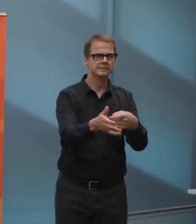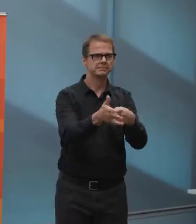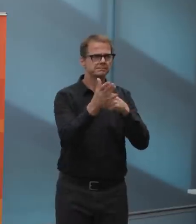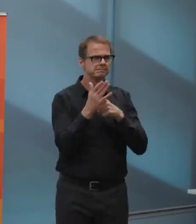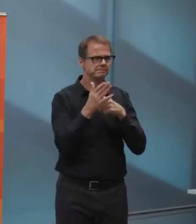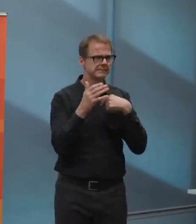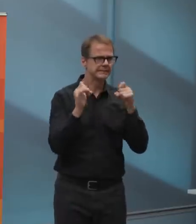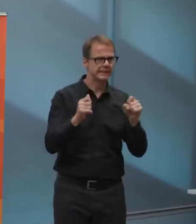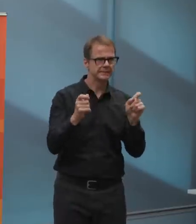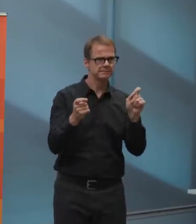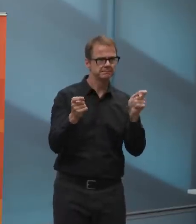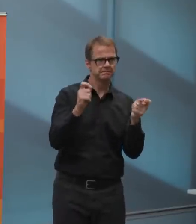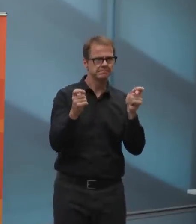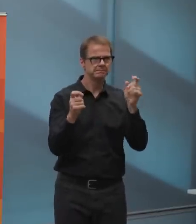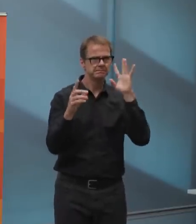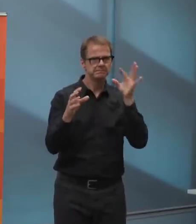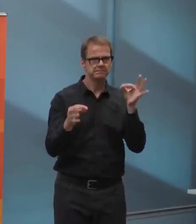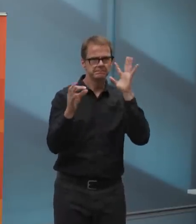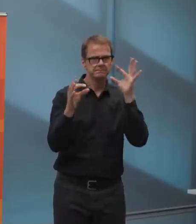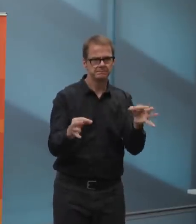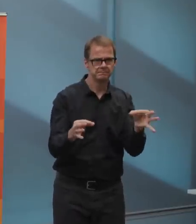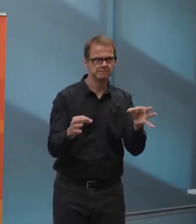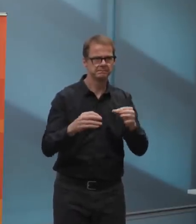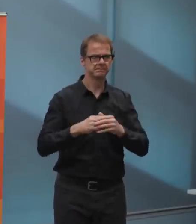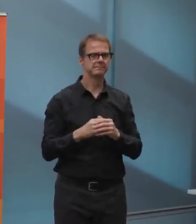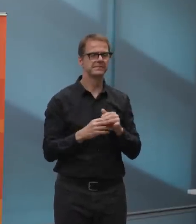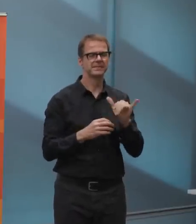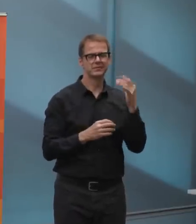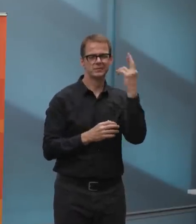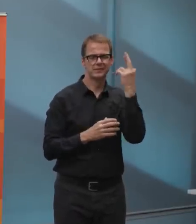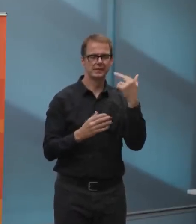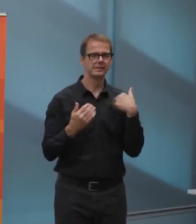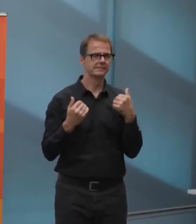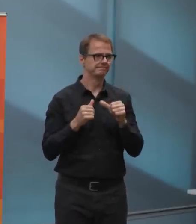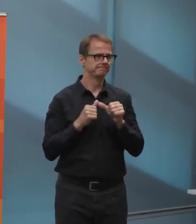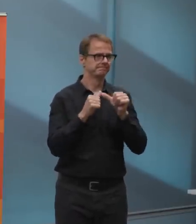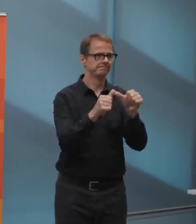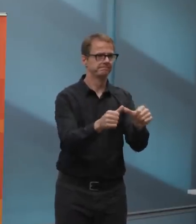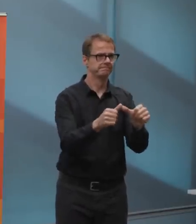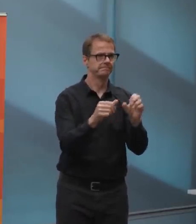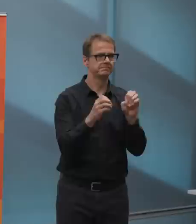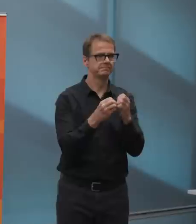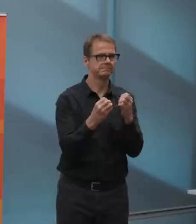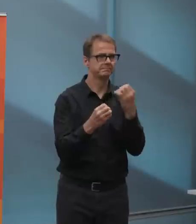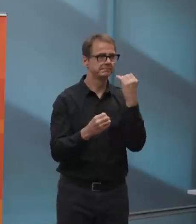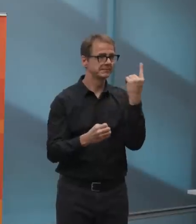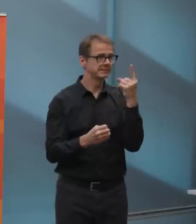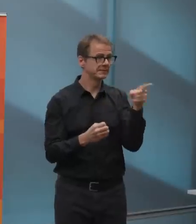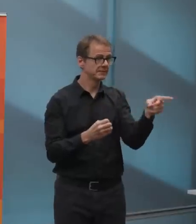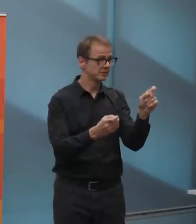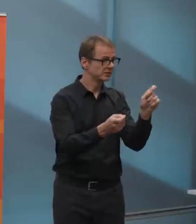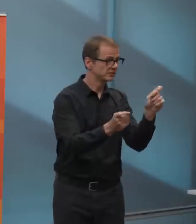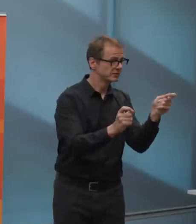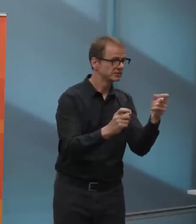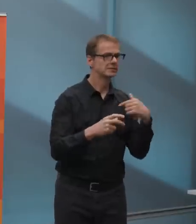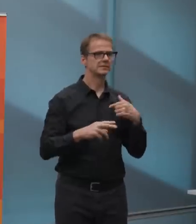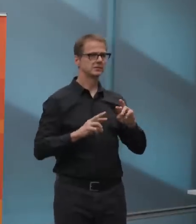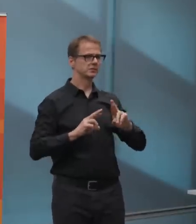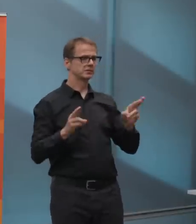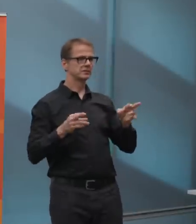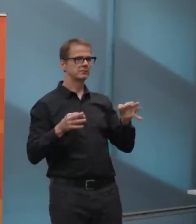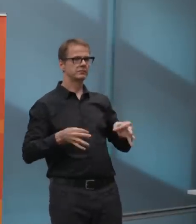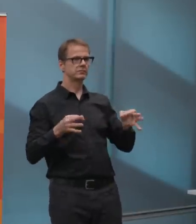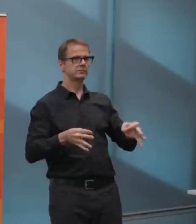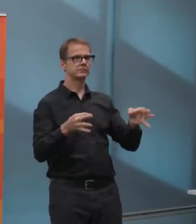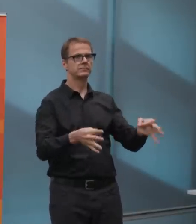Because we need to be able to be nimble if things turn on us and as we've seen they can turn very quickly with this